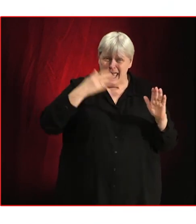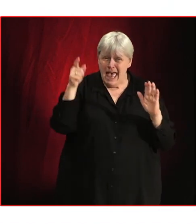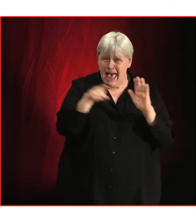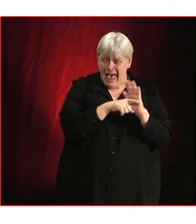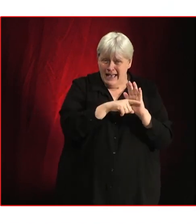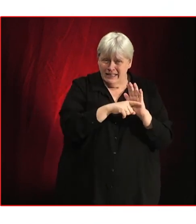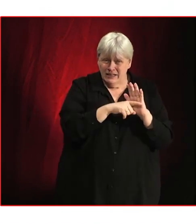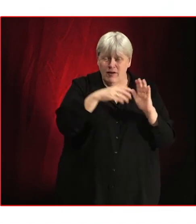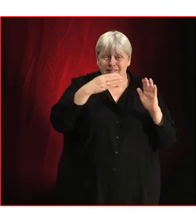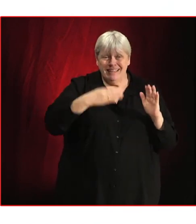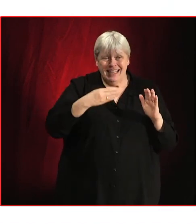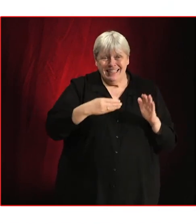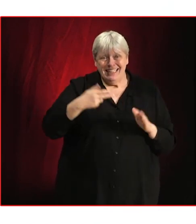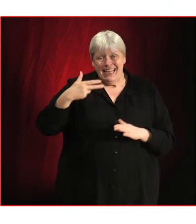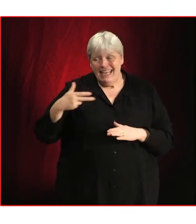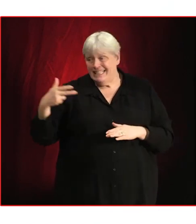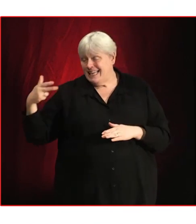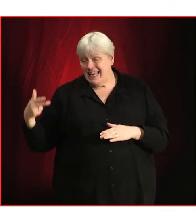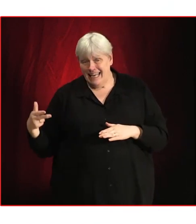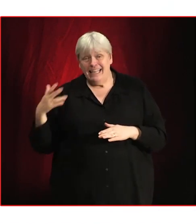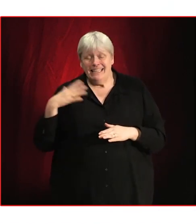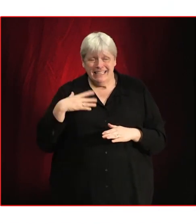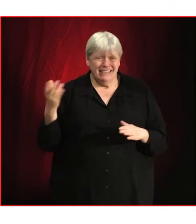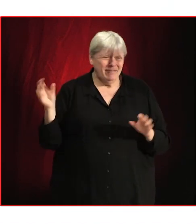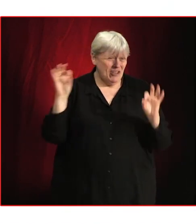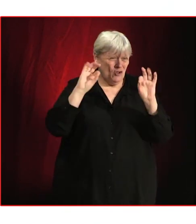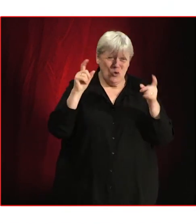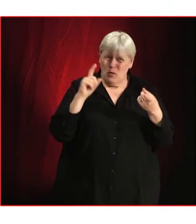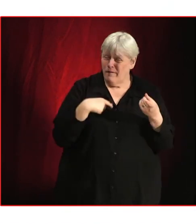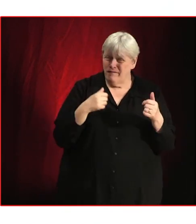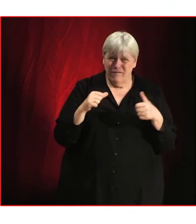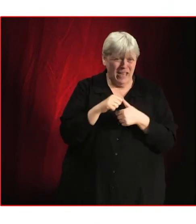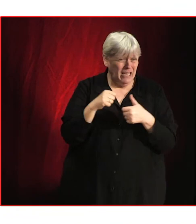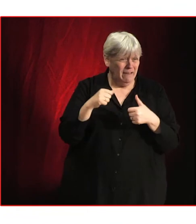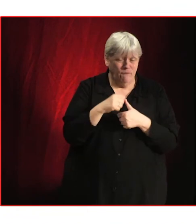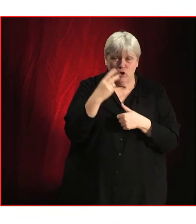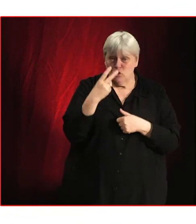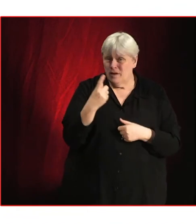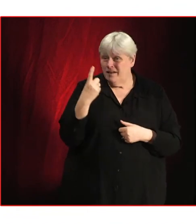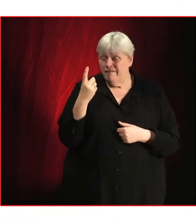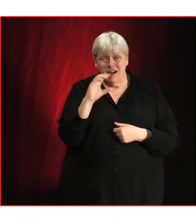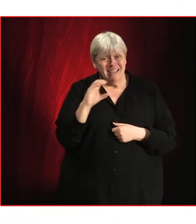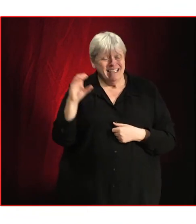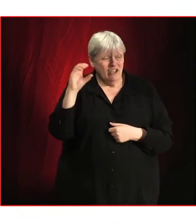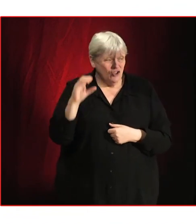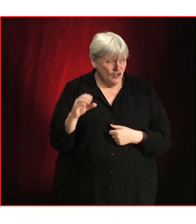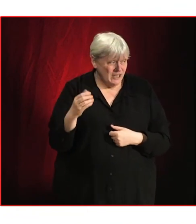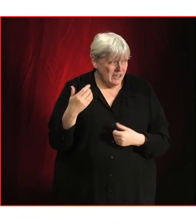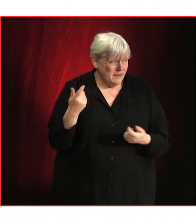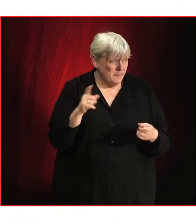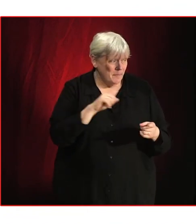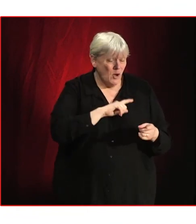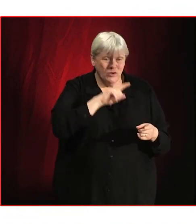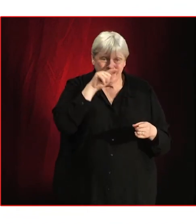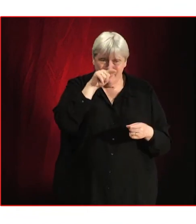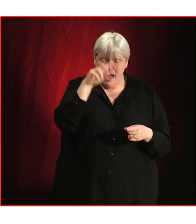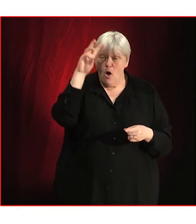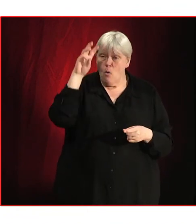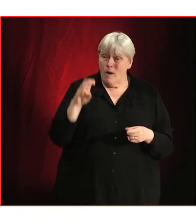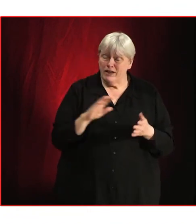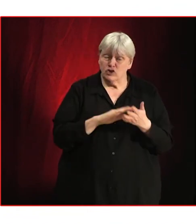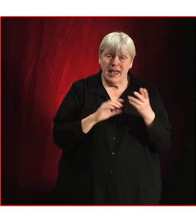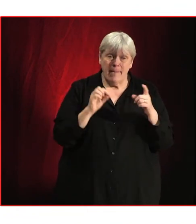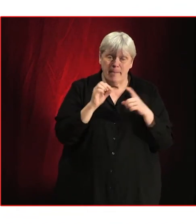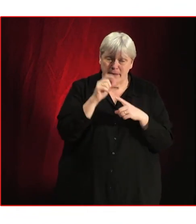1988, which is simply no fit for the 21st century. As a result, Welsh MP and